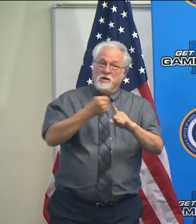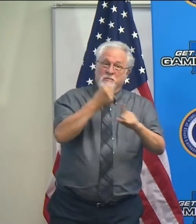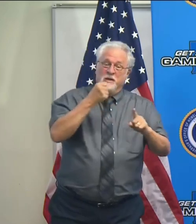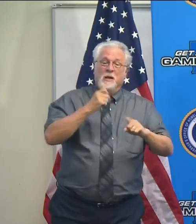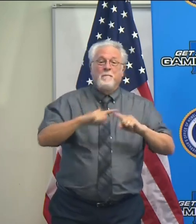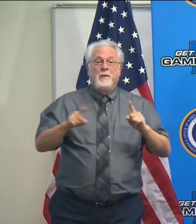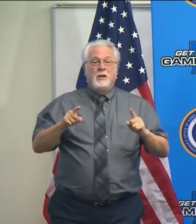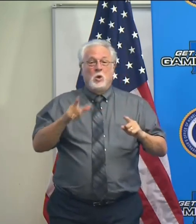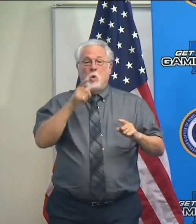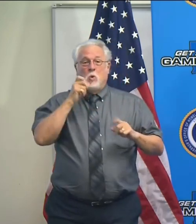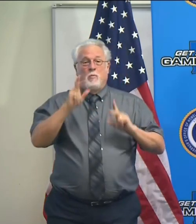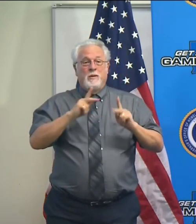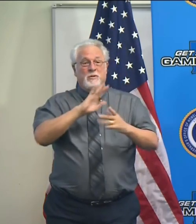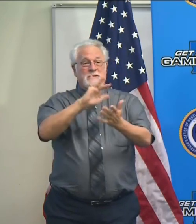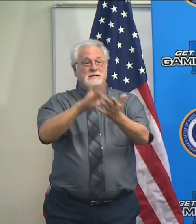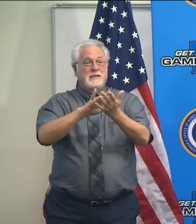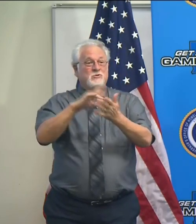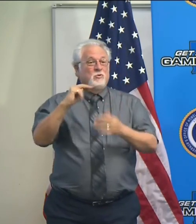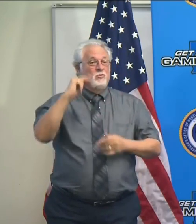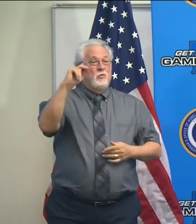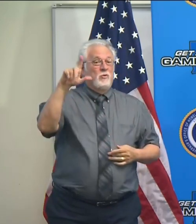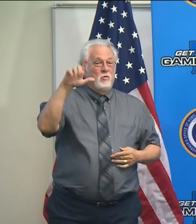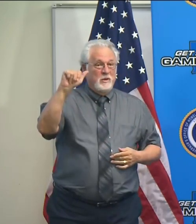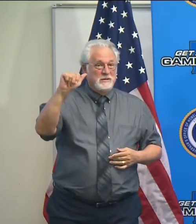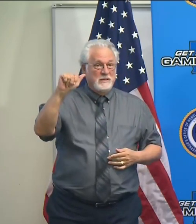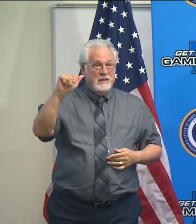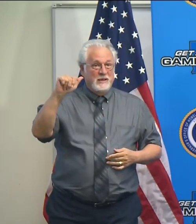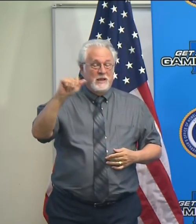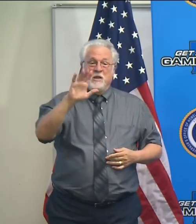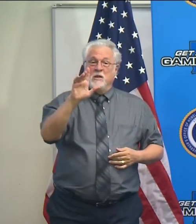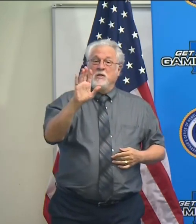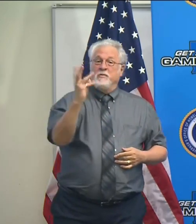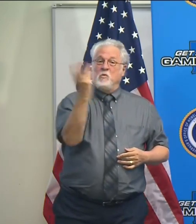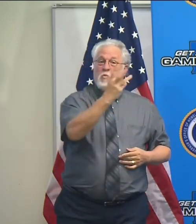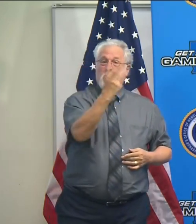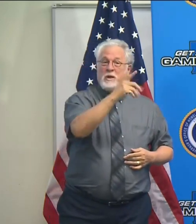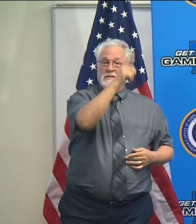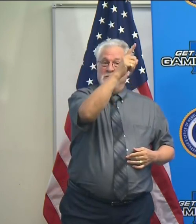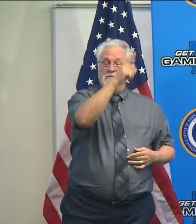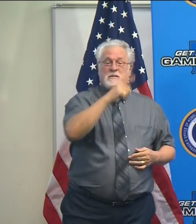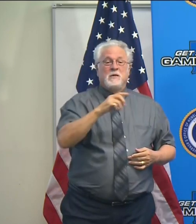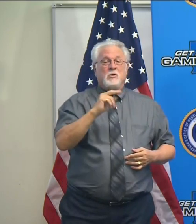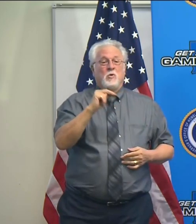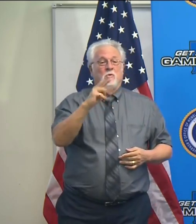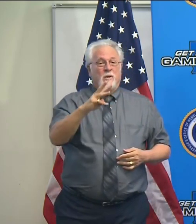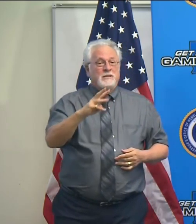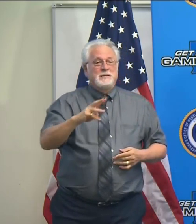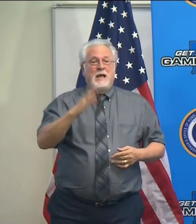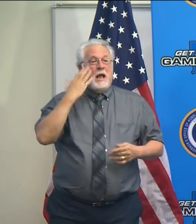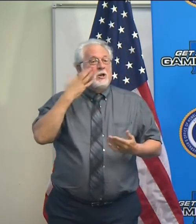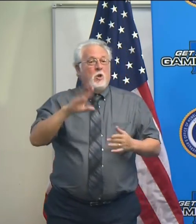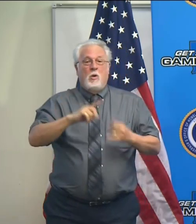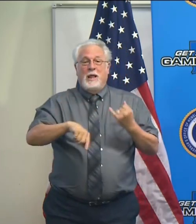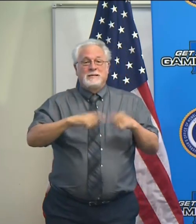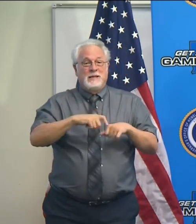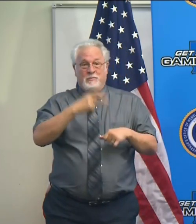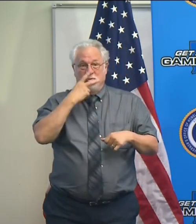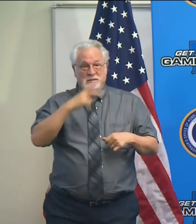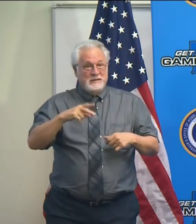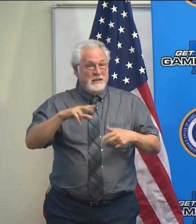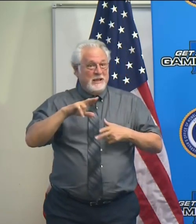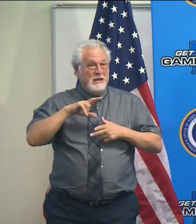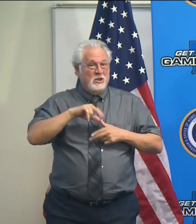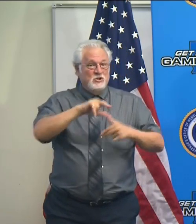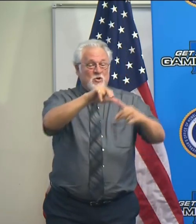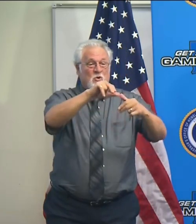But for those people in central and north Louisiana, especially on the west side of our state, I don't know the last time you've seen a storm